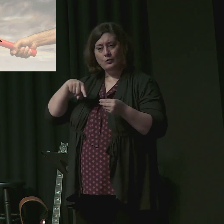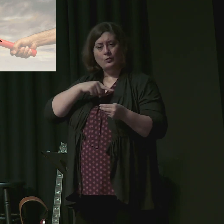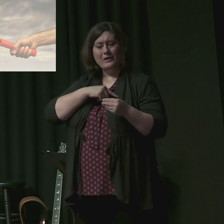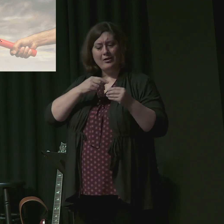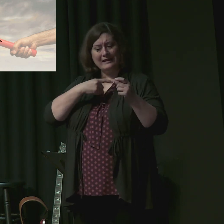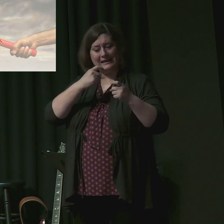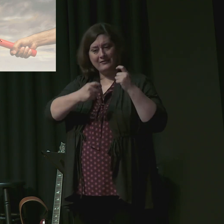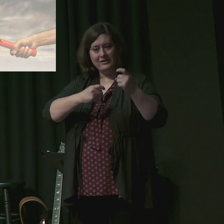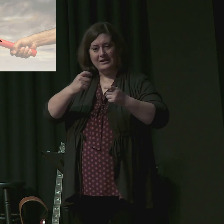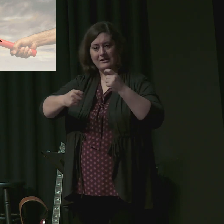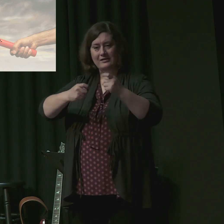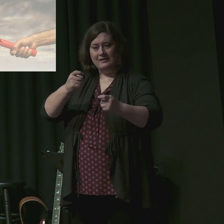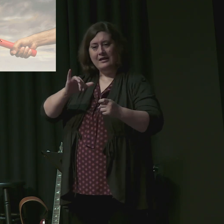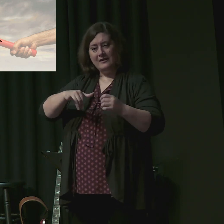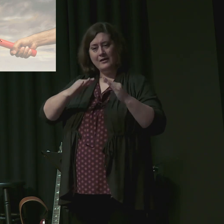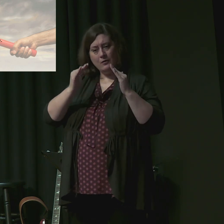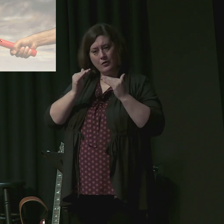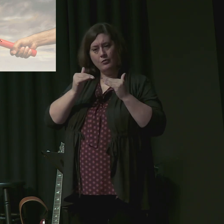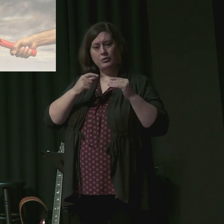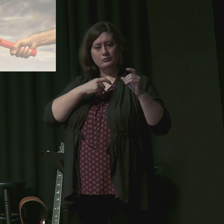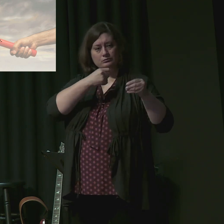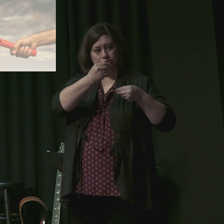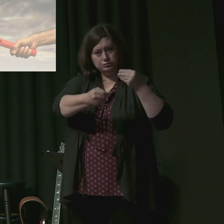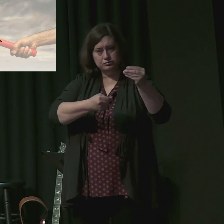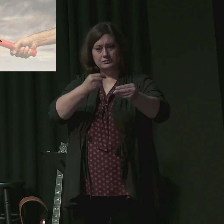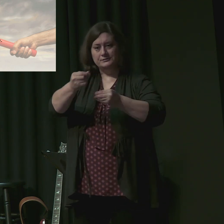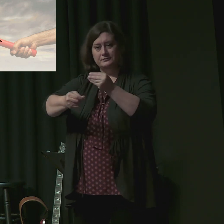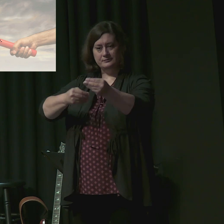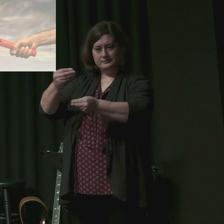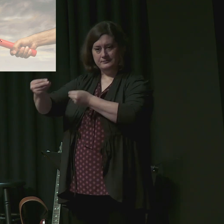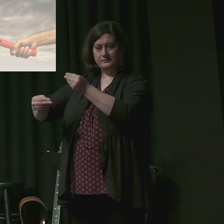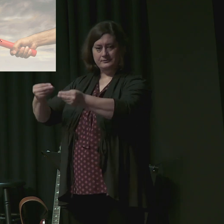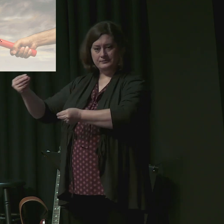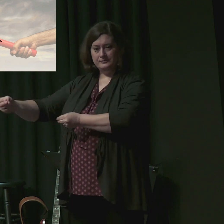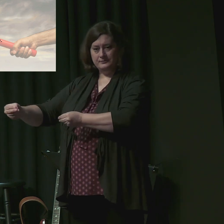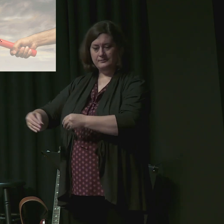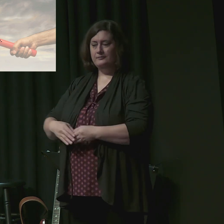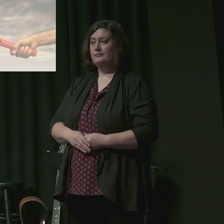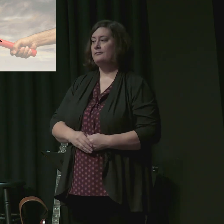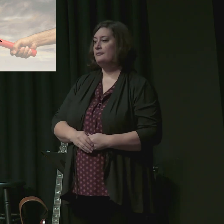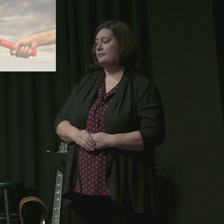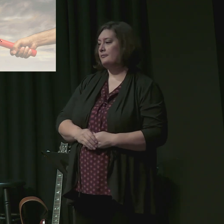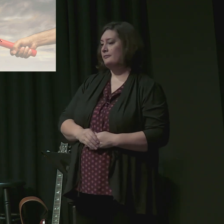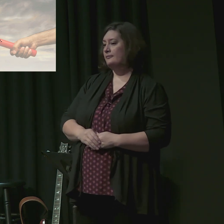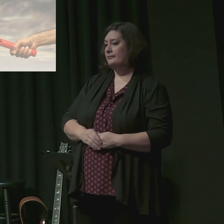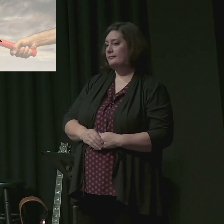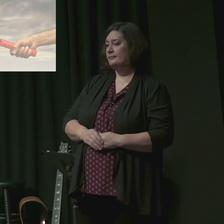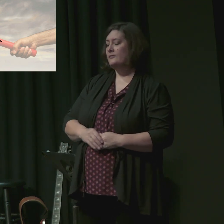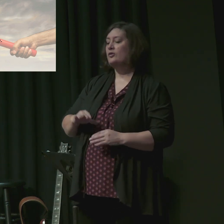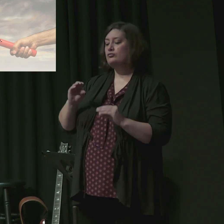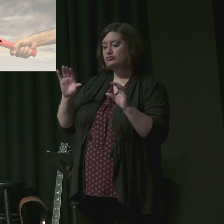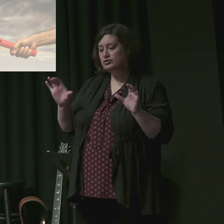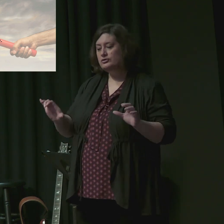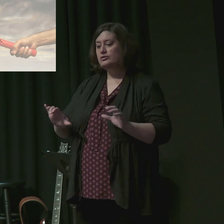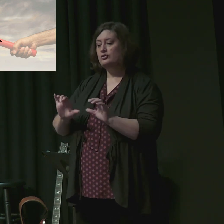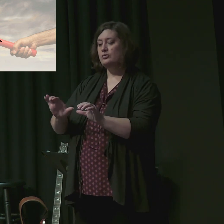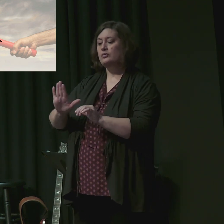beloved preach the word finish the race do